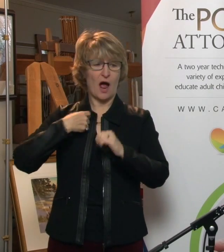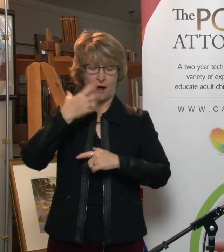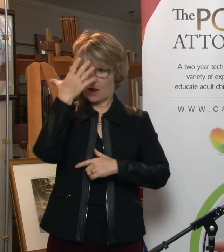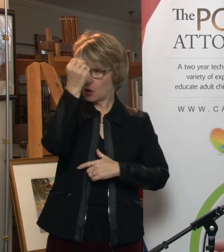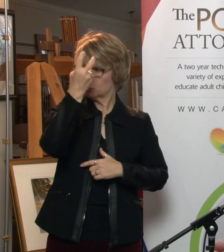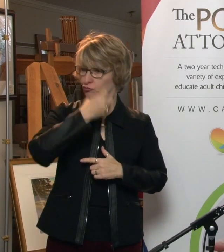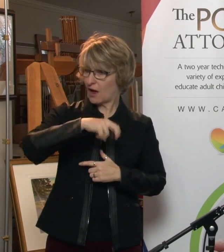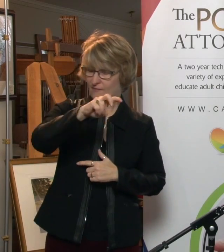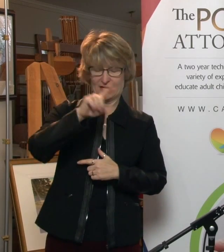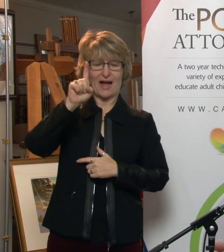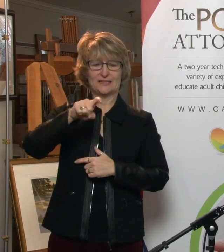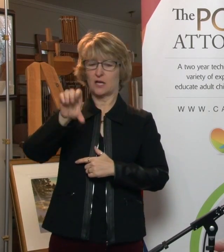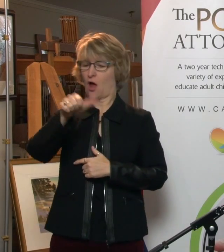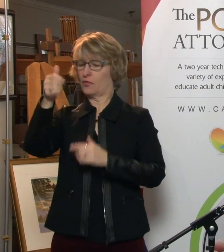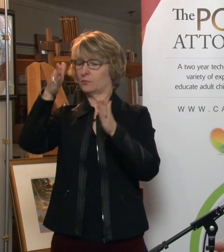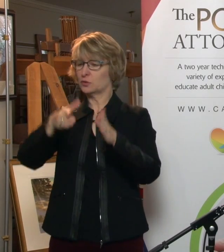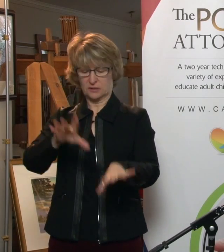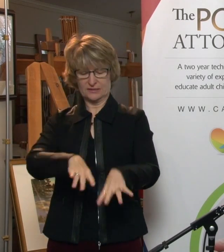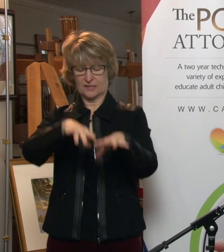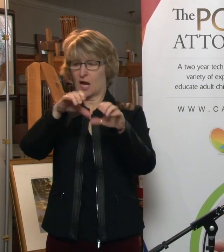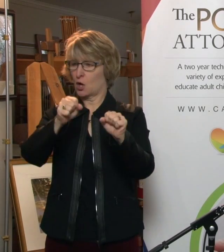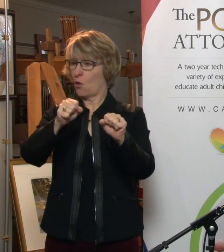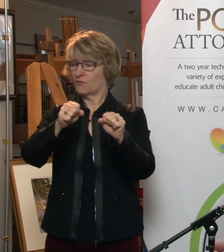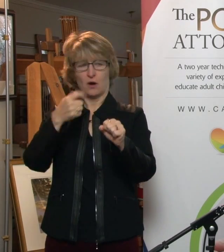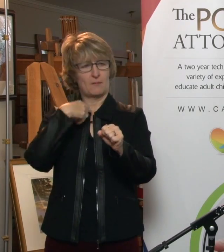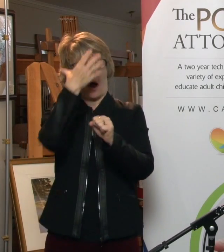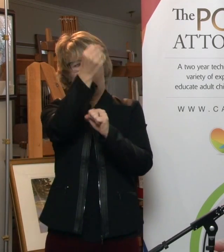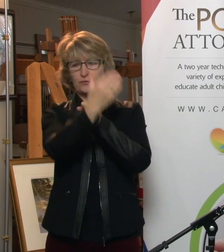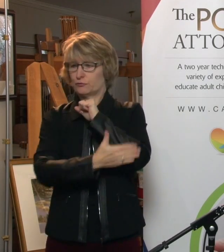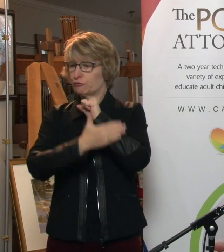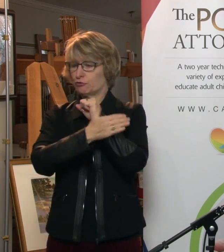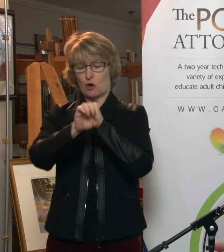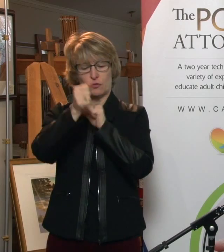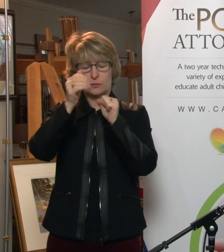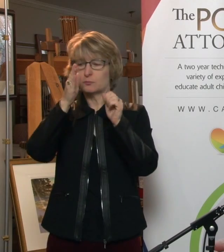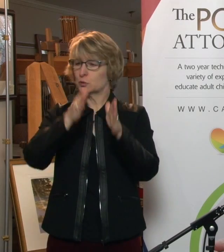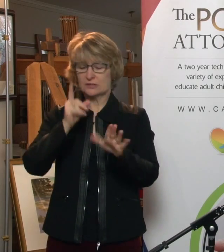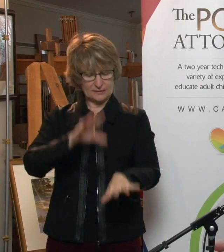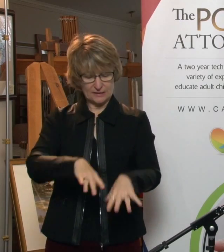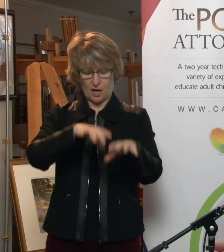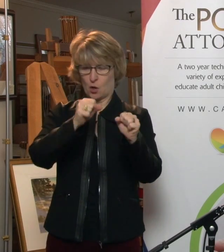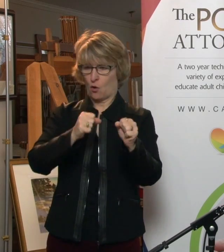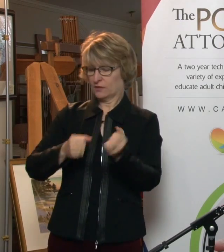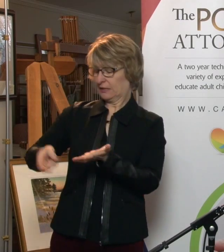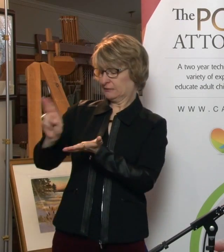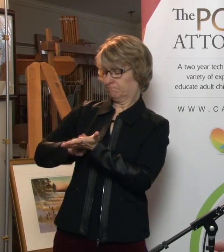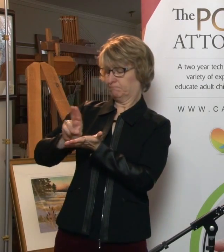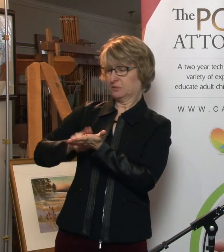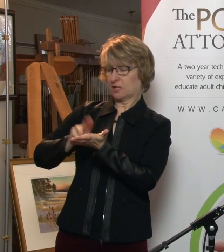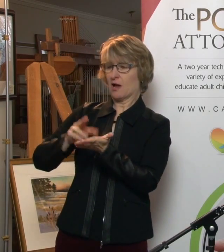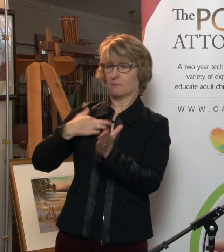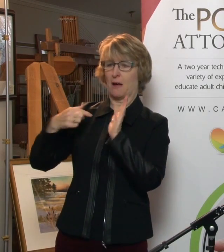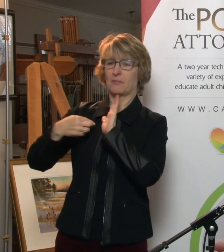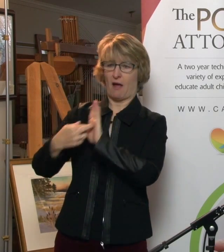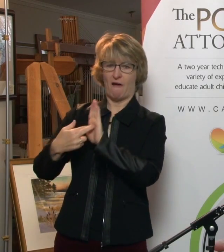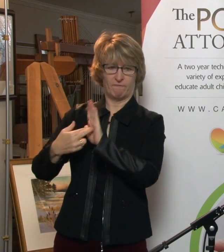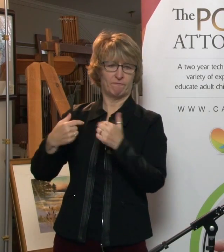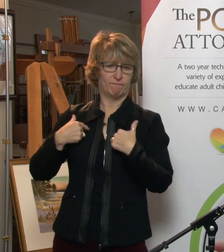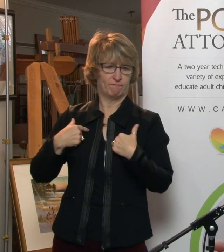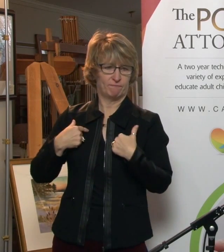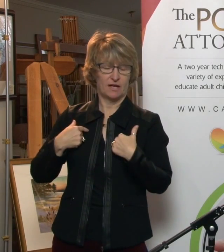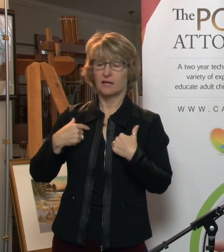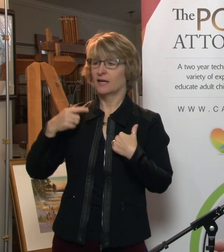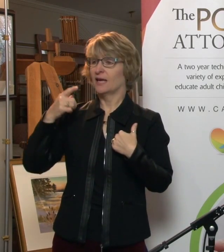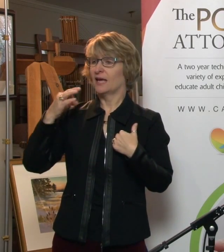real estate deal or other business transaction when I'm out of the country. That's how they tended to be used. And again, when I became